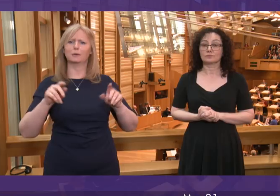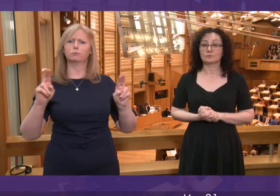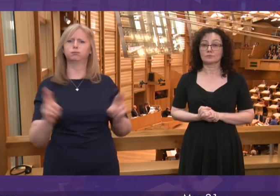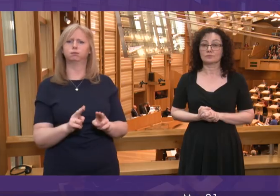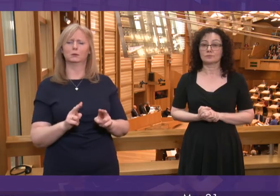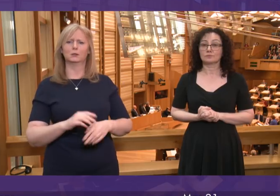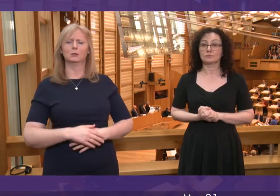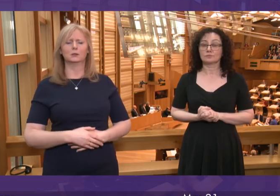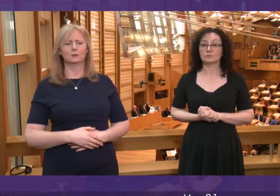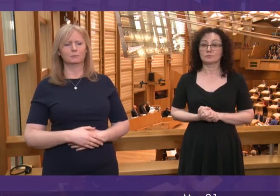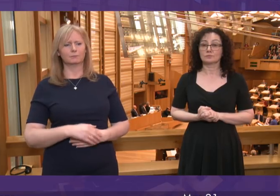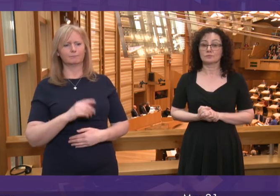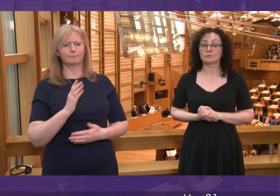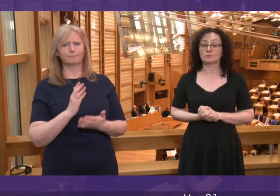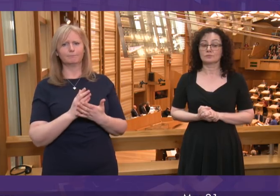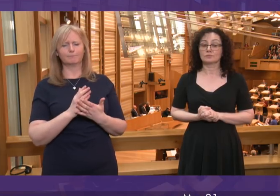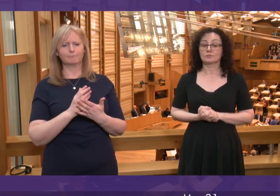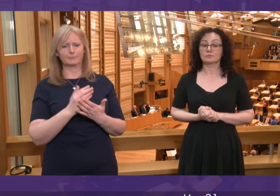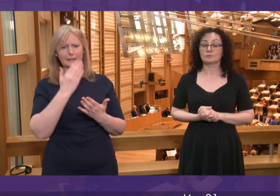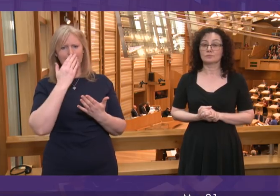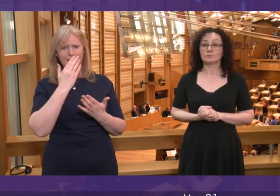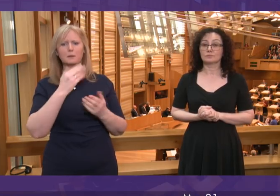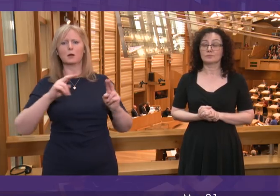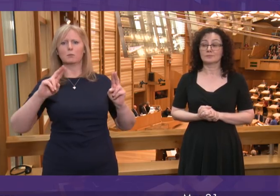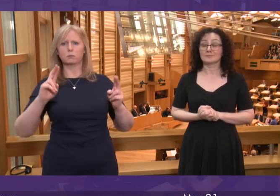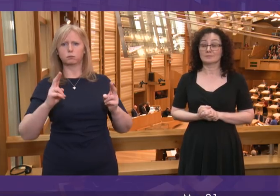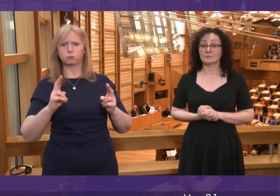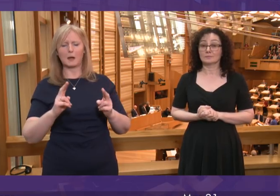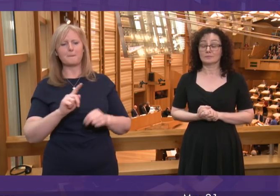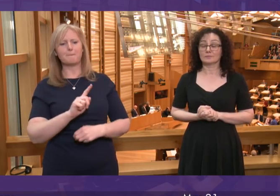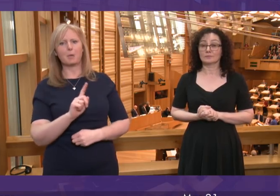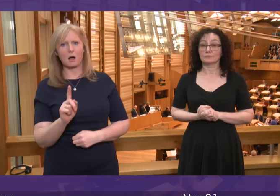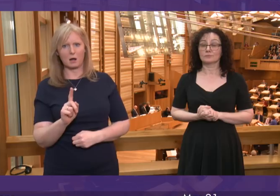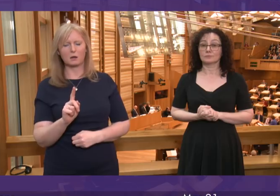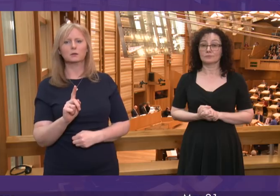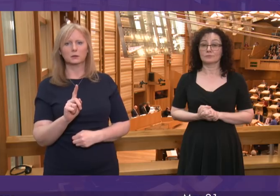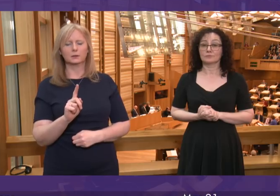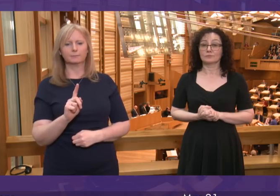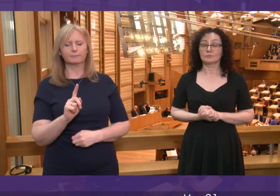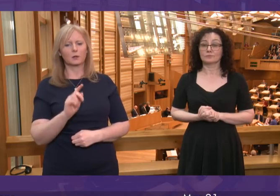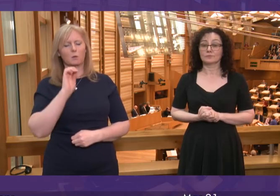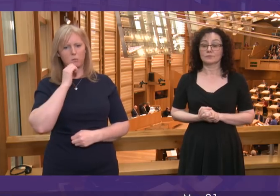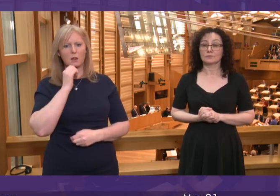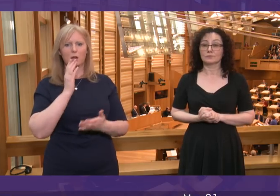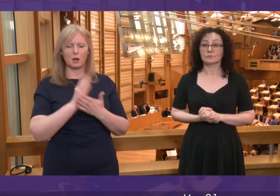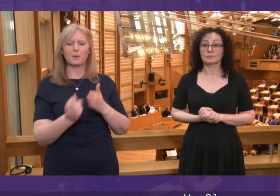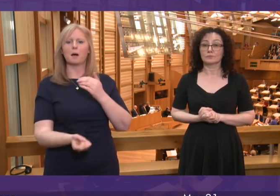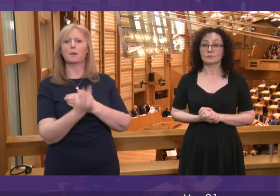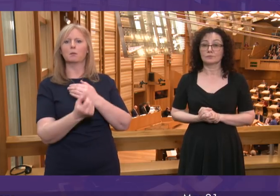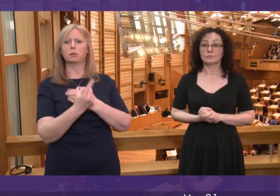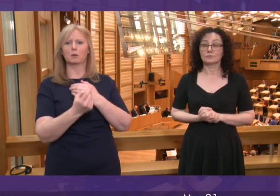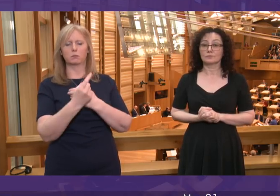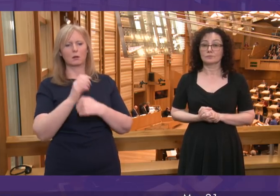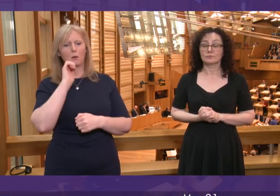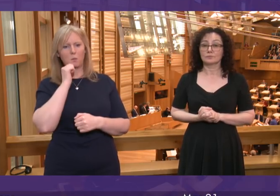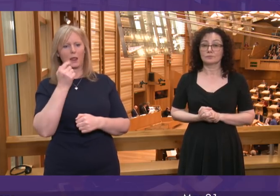figures say that things are going in the right direction, but that does not take away from the need to tackle serious incidents when they arise and